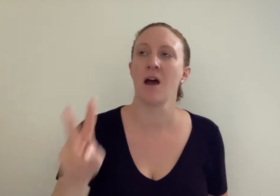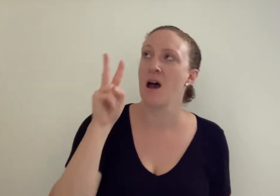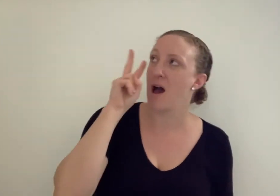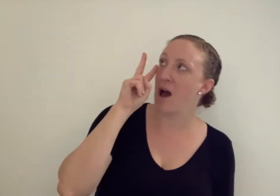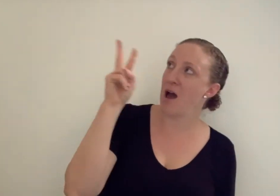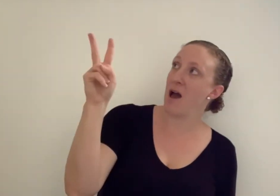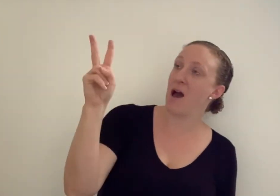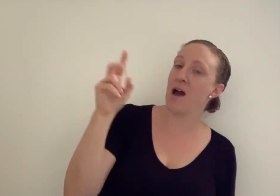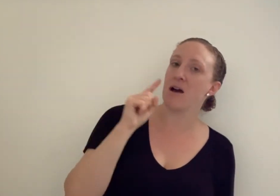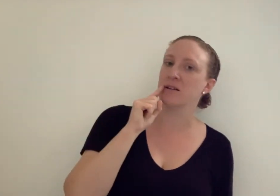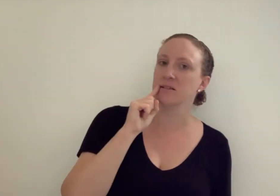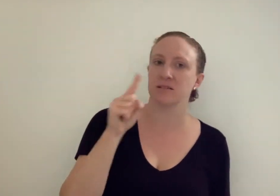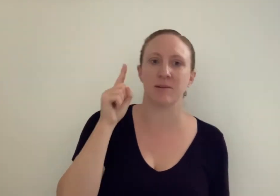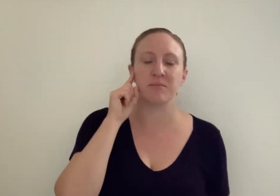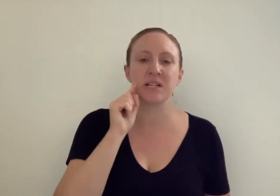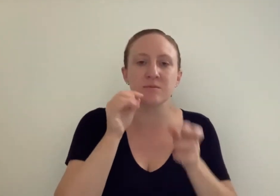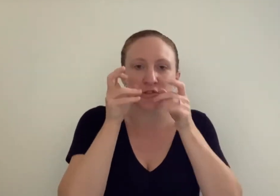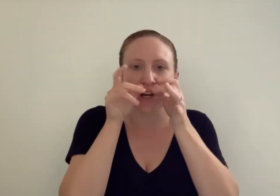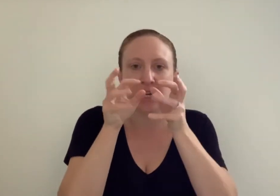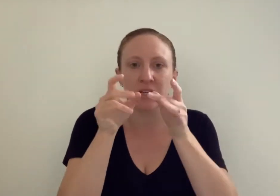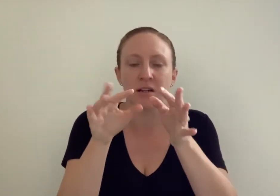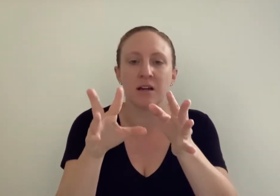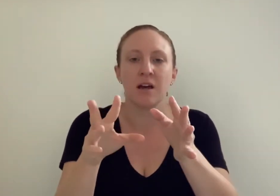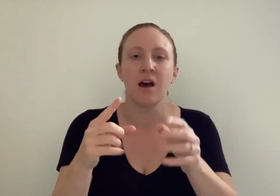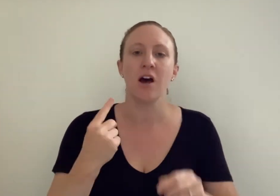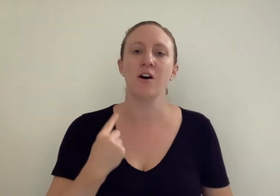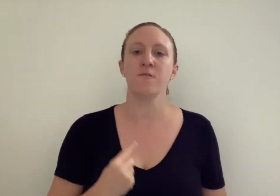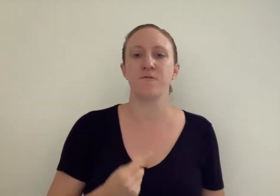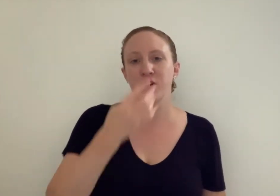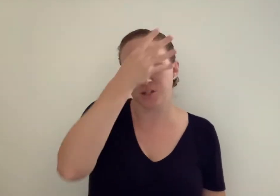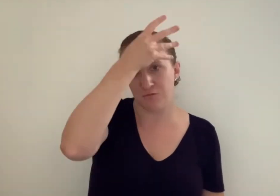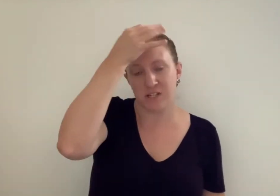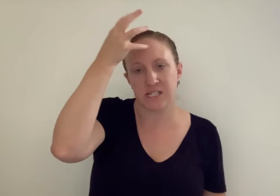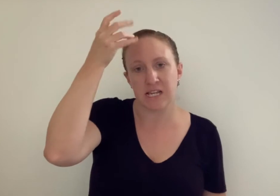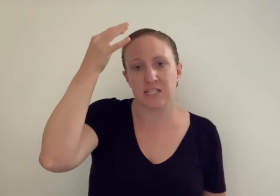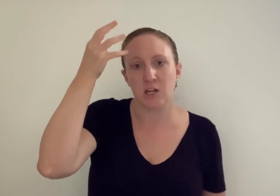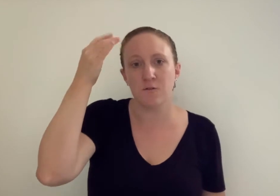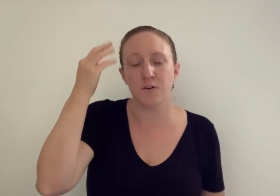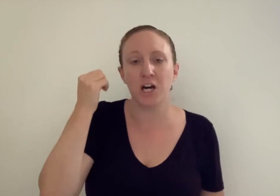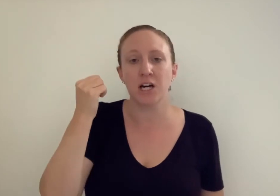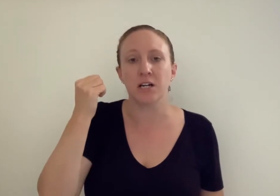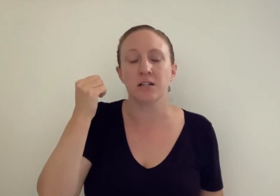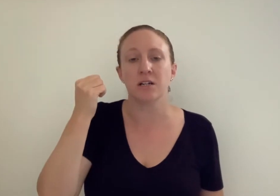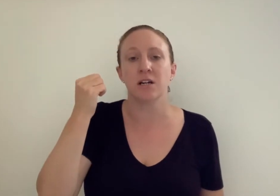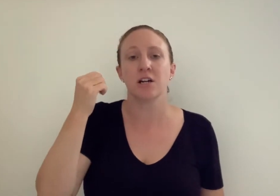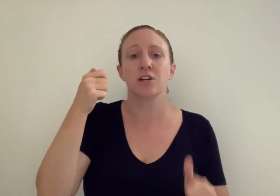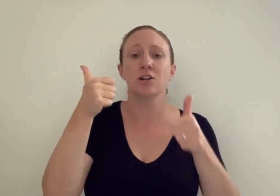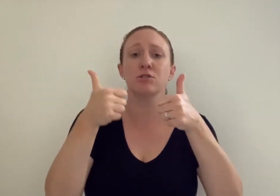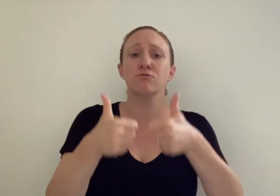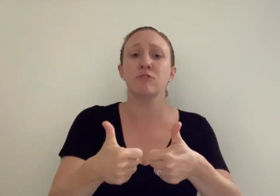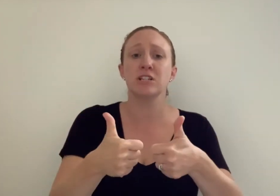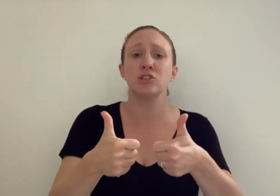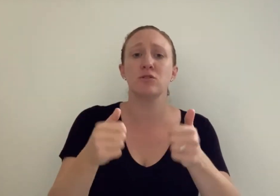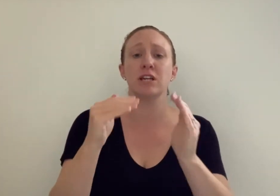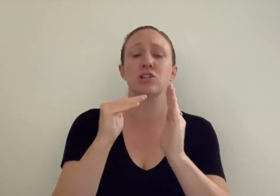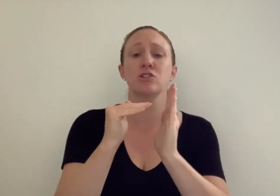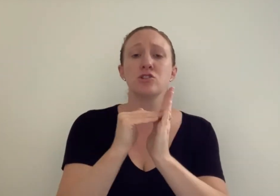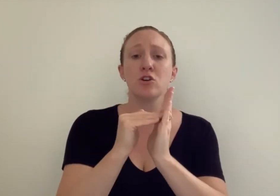Ah, said Madam Dragon. Our first princess so far. Congratulations Sog,